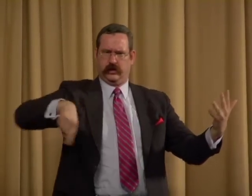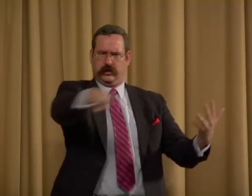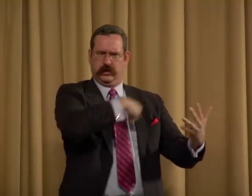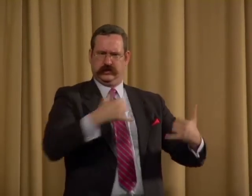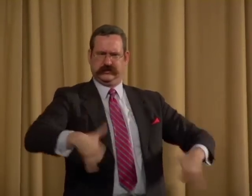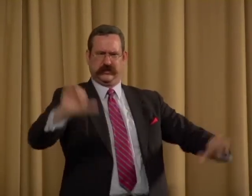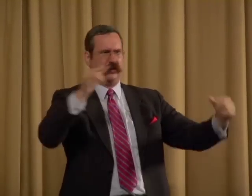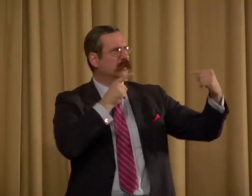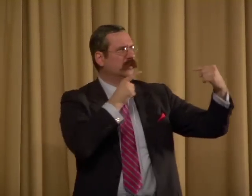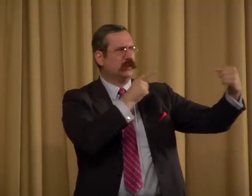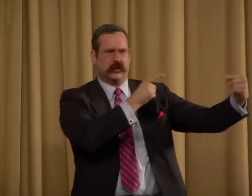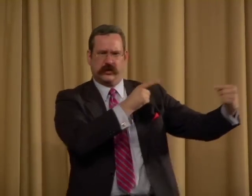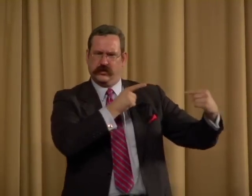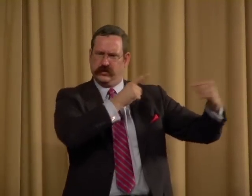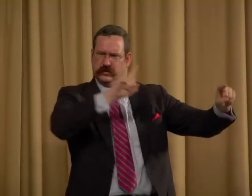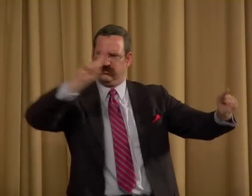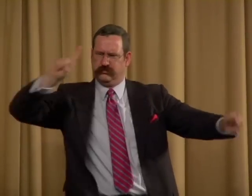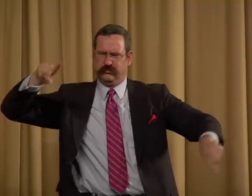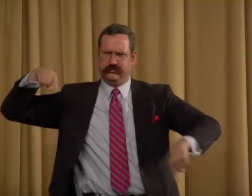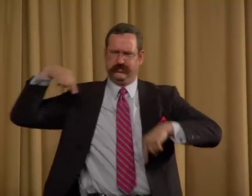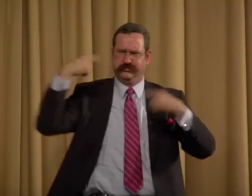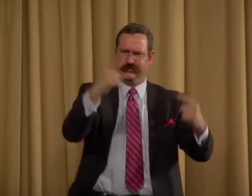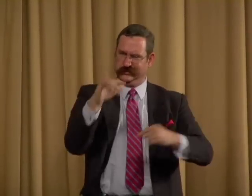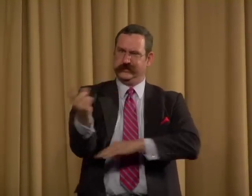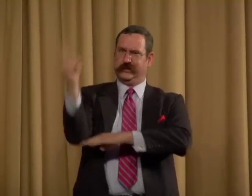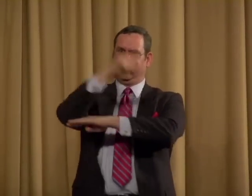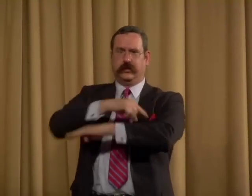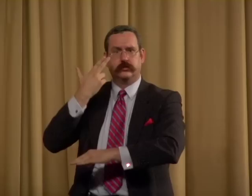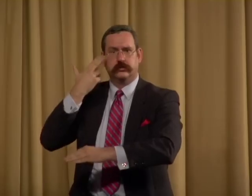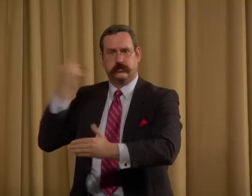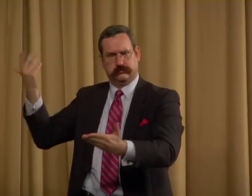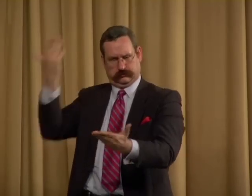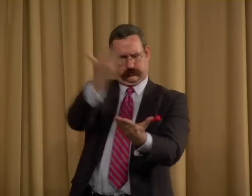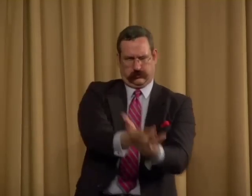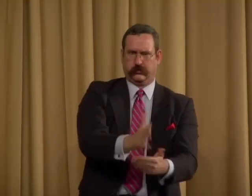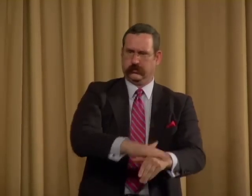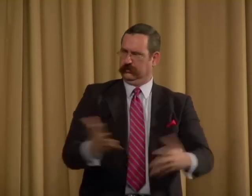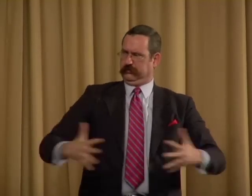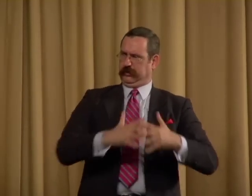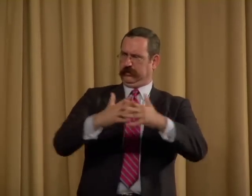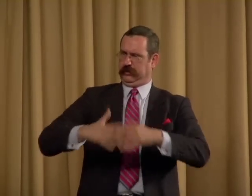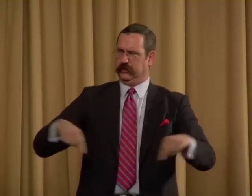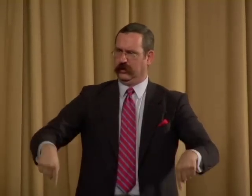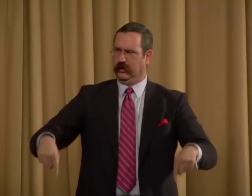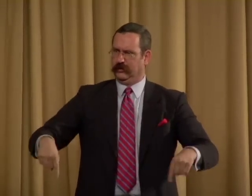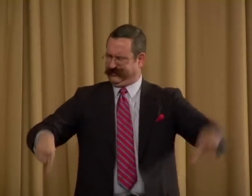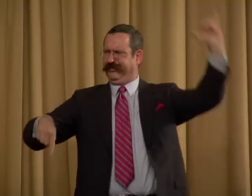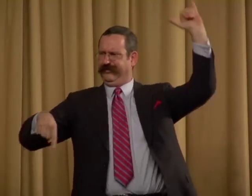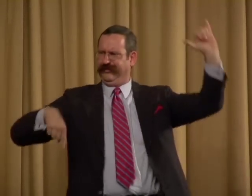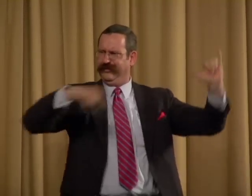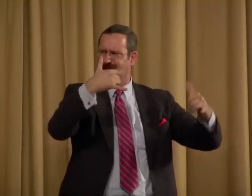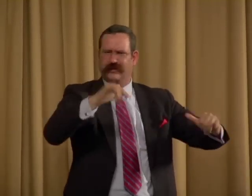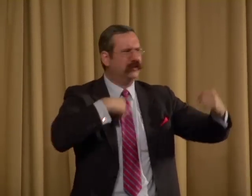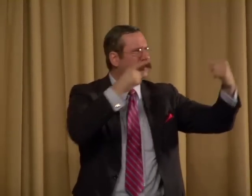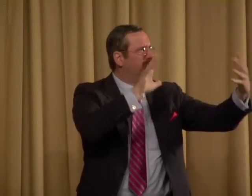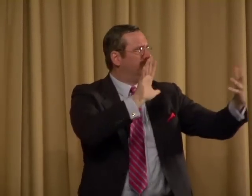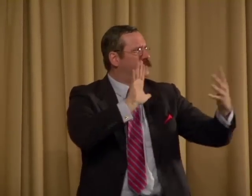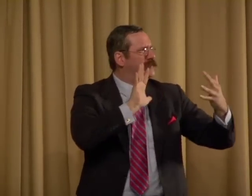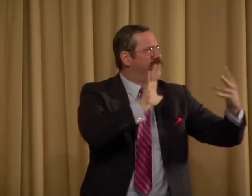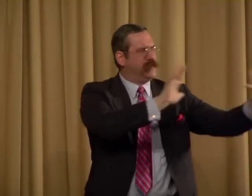There are many different issues that we continue to struggle with since Clark arrived here in America.